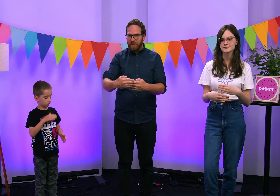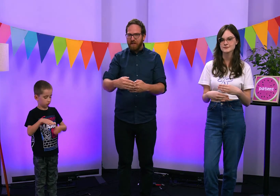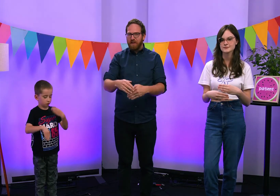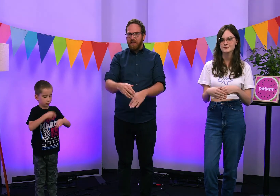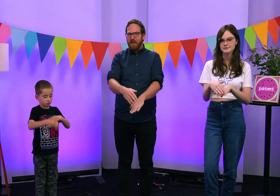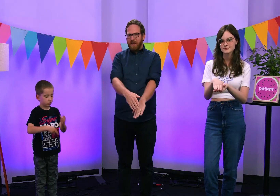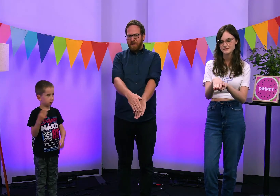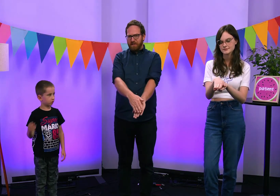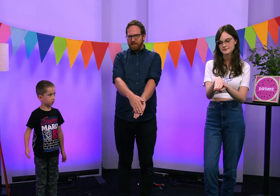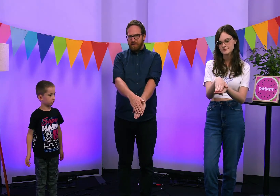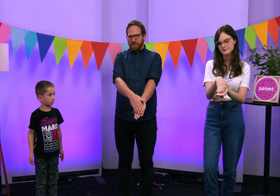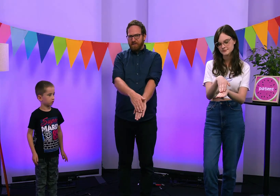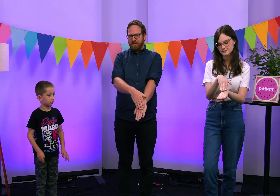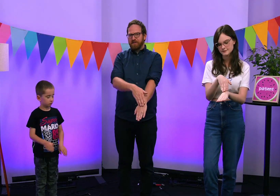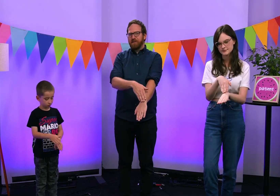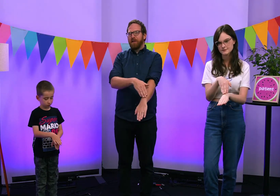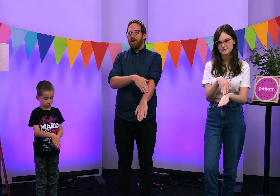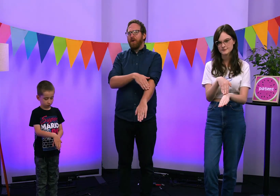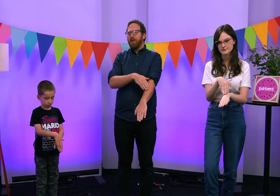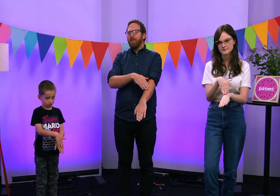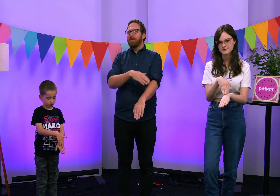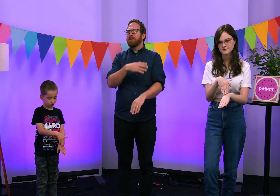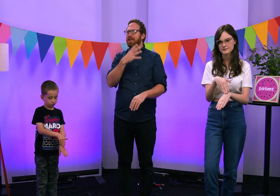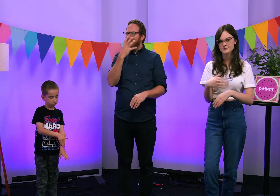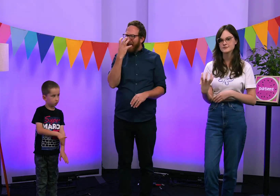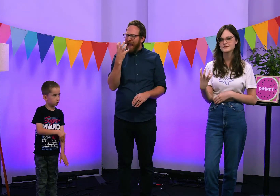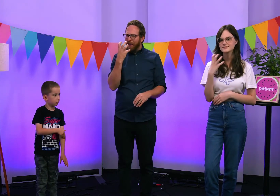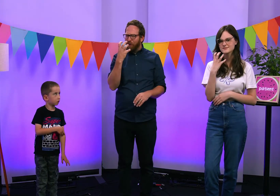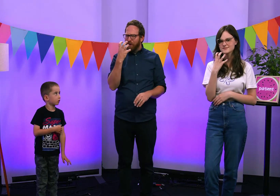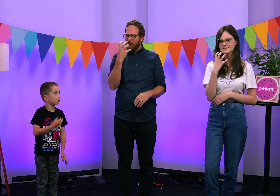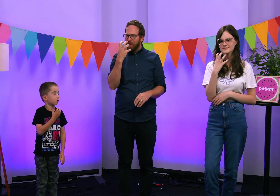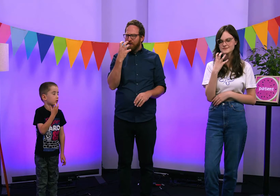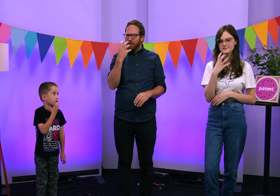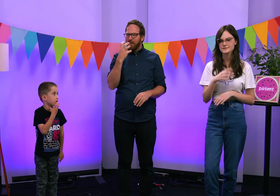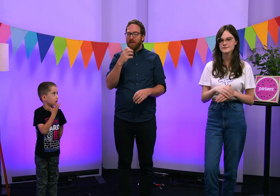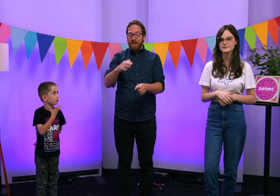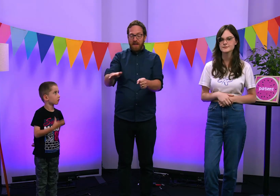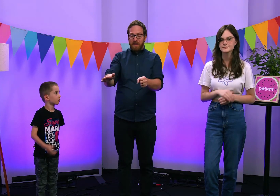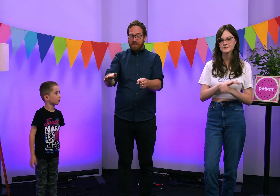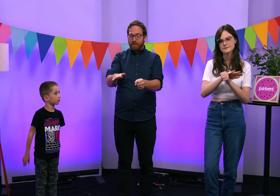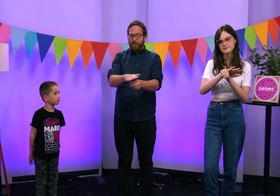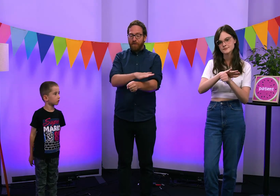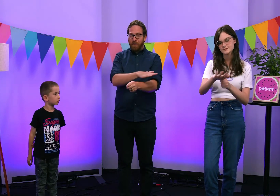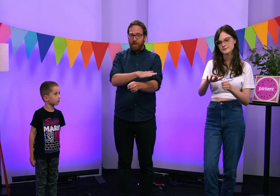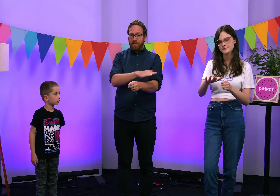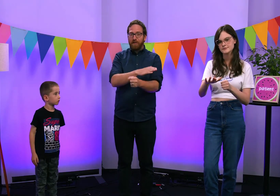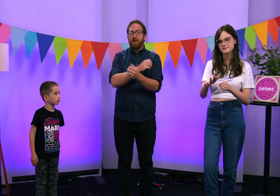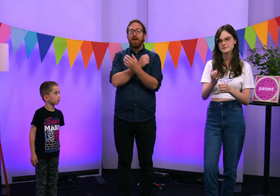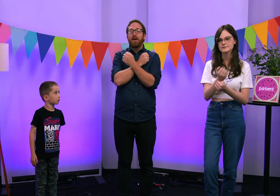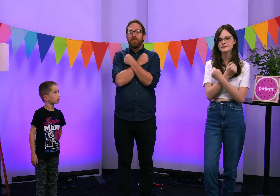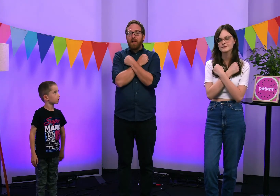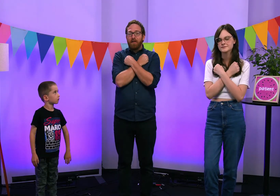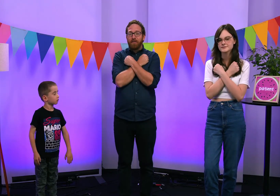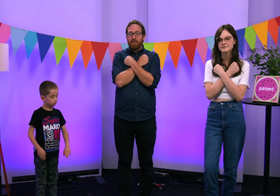He is slow to get angry. He is full of love.